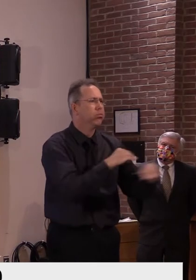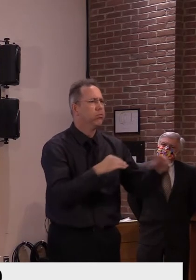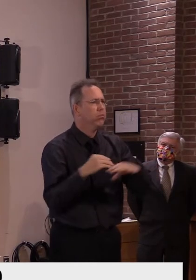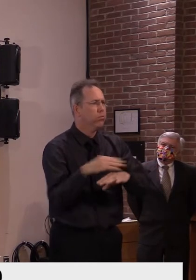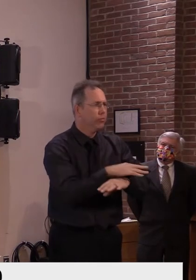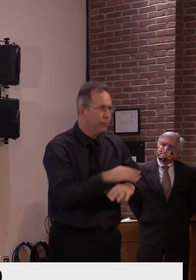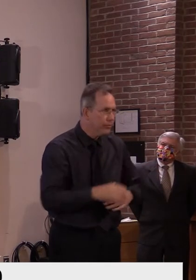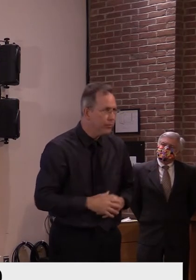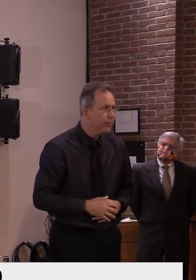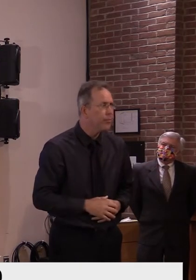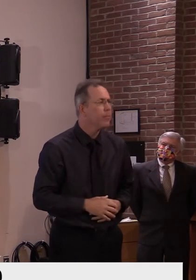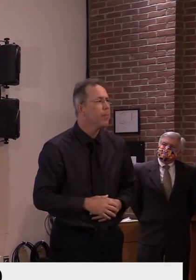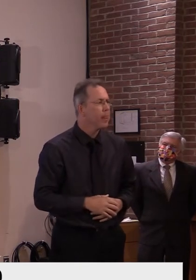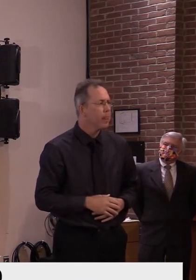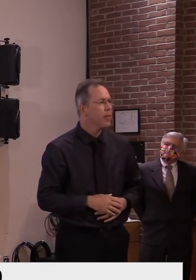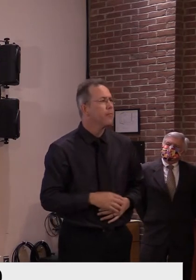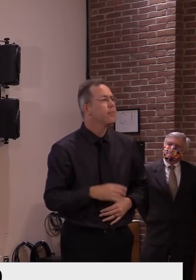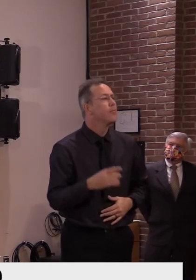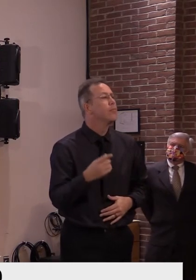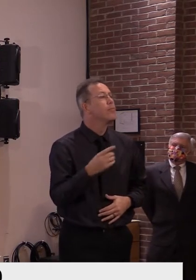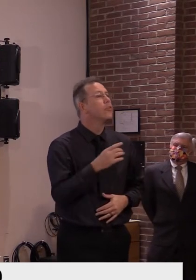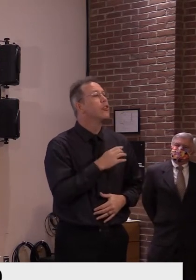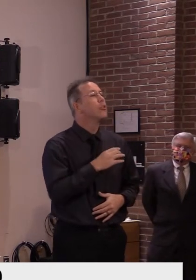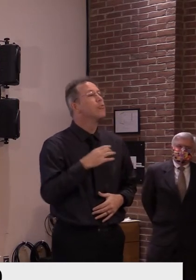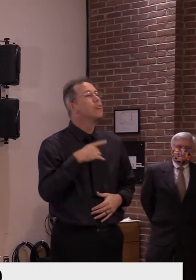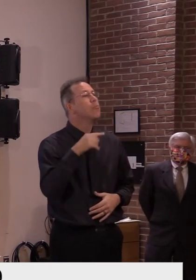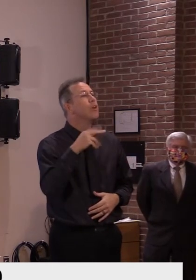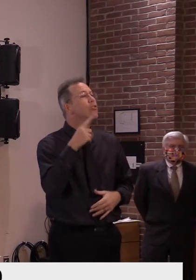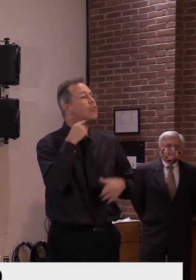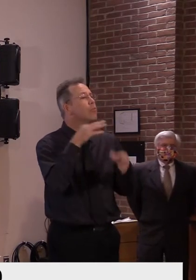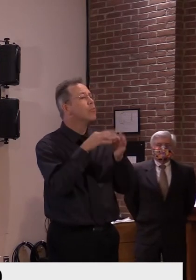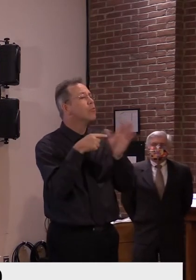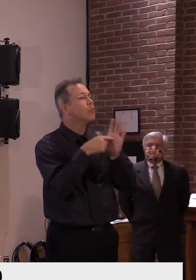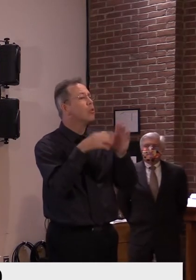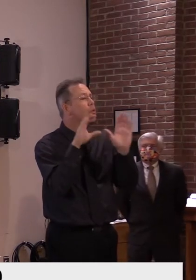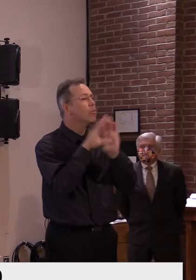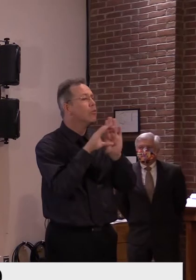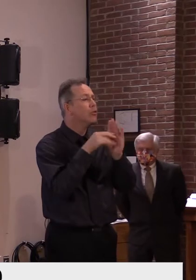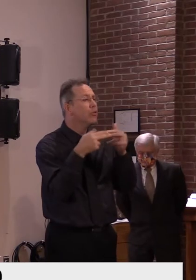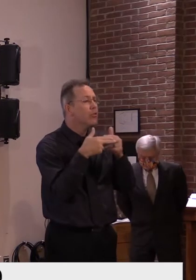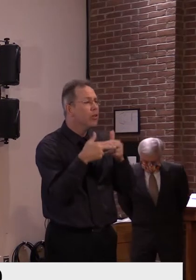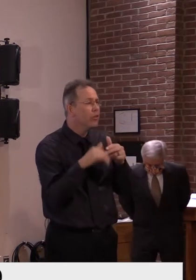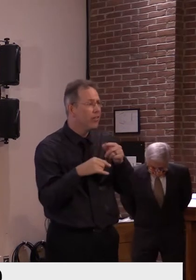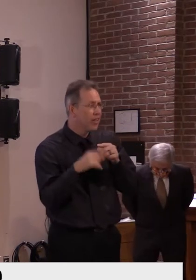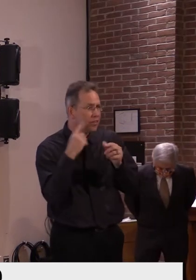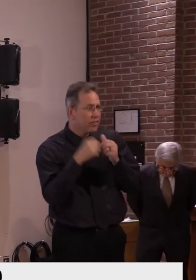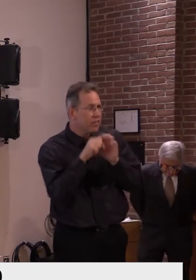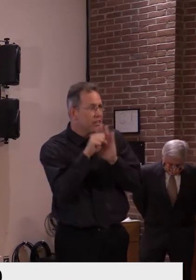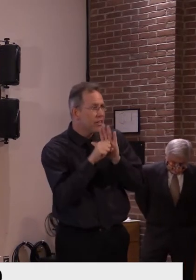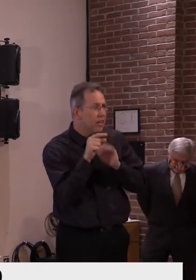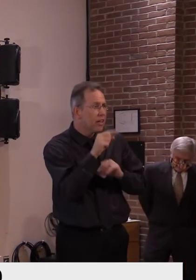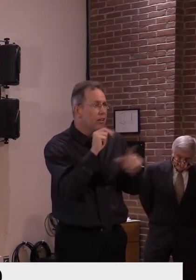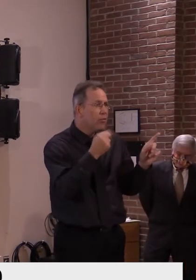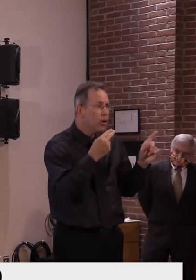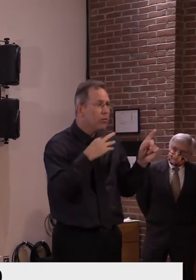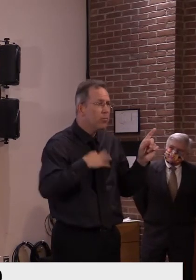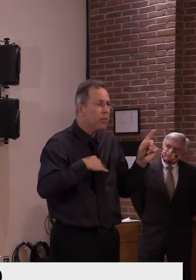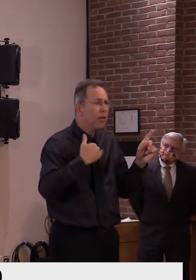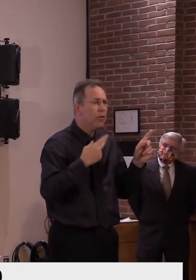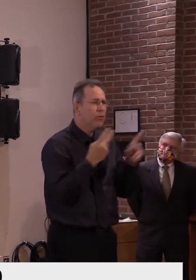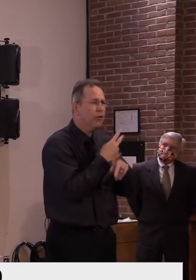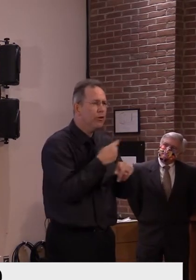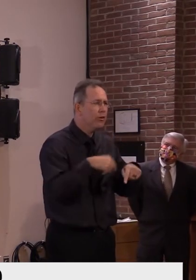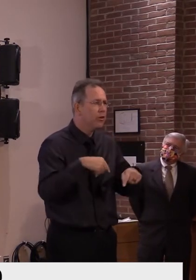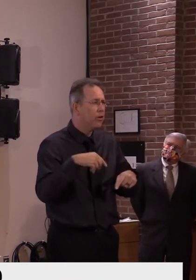is that small gatherings can have a big impact. Something I want everyone to keep in mind as the holidays approach